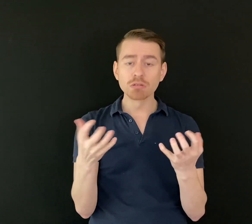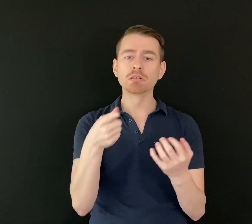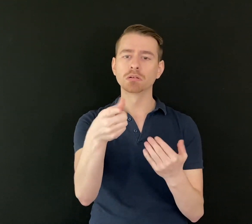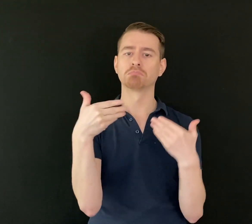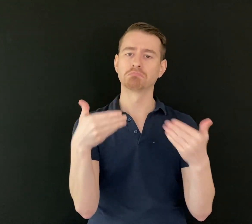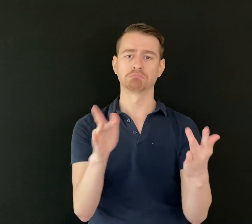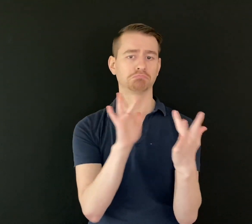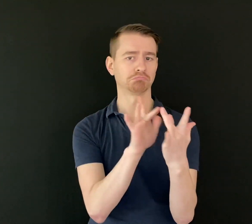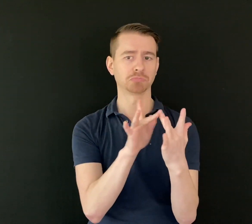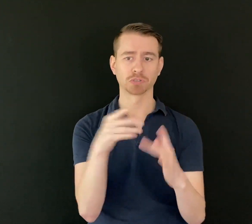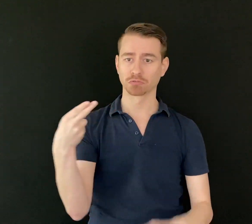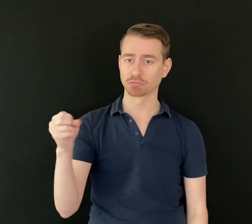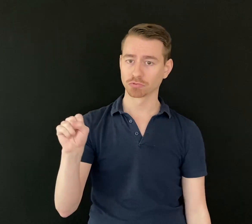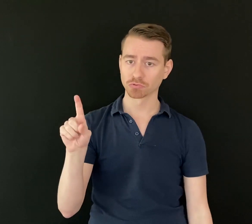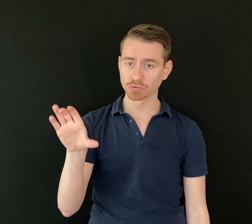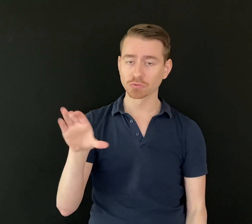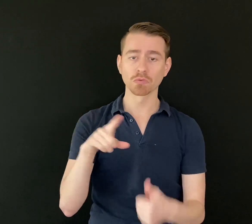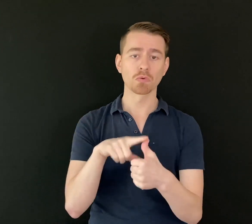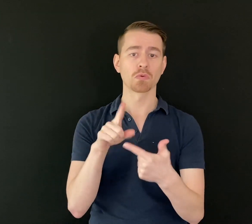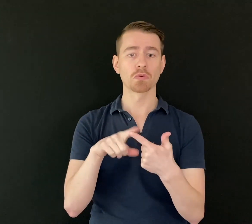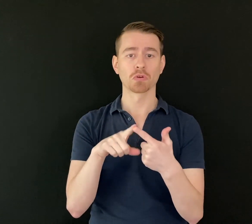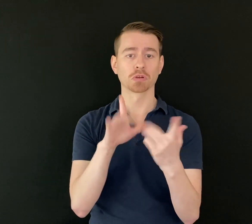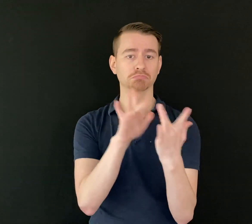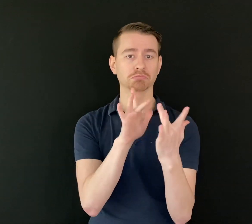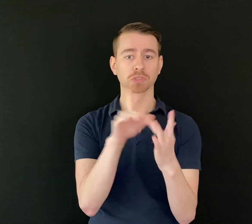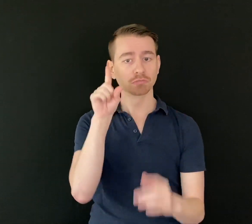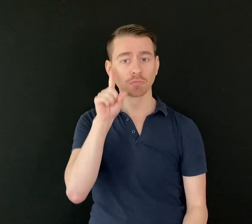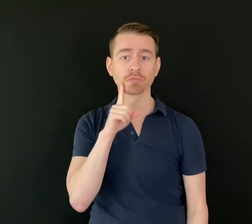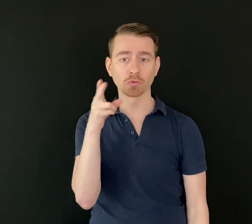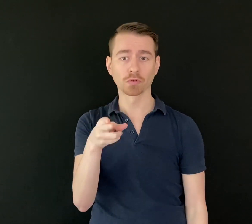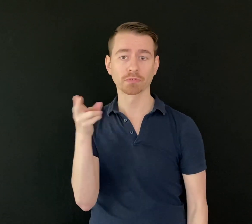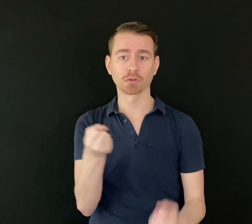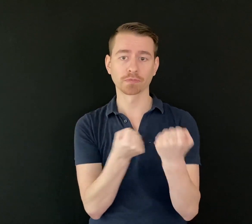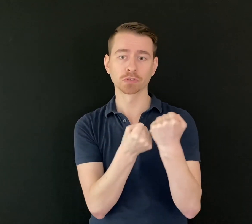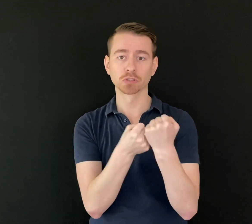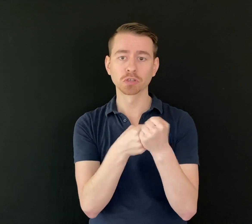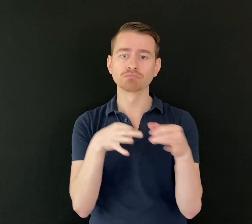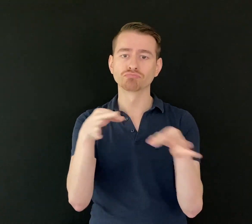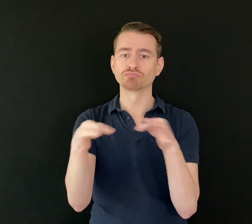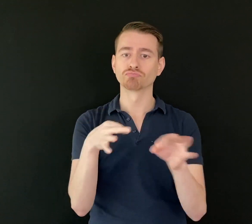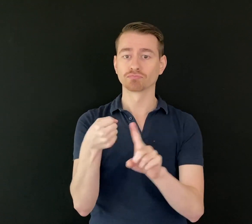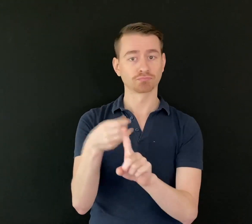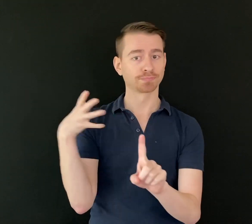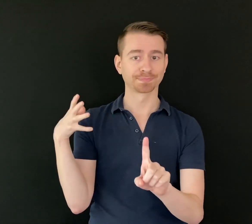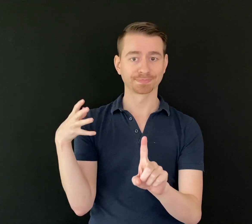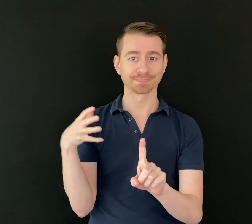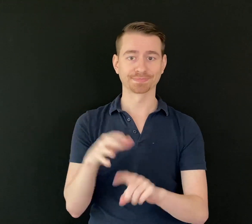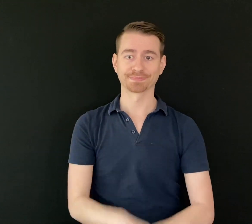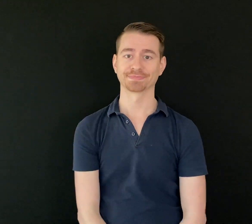HSDC or Deaf and Hard of Hearing Advocacy Services for more information. Thank you very